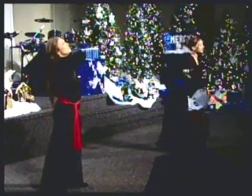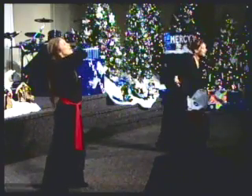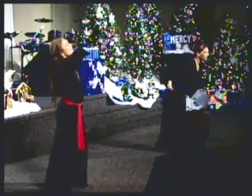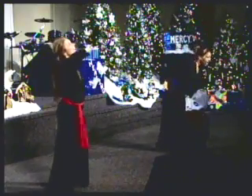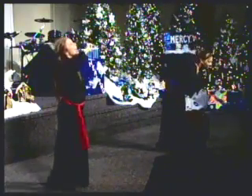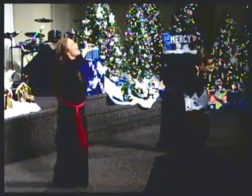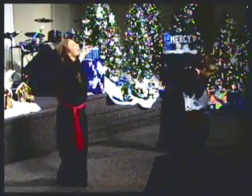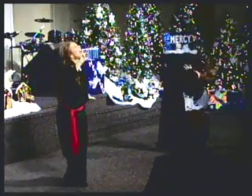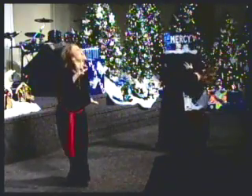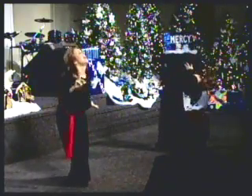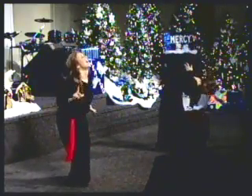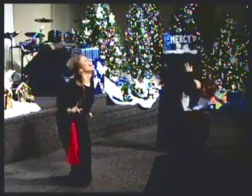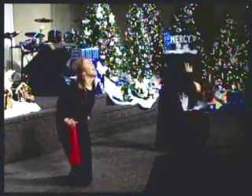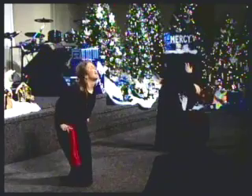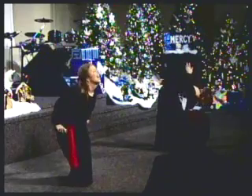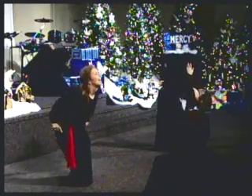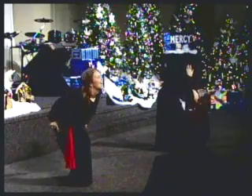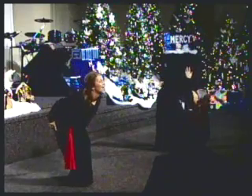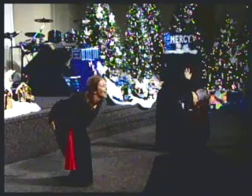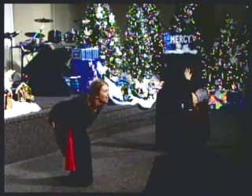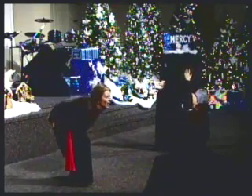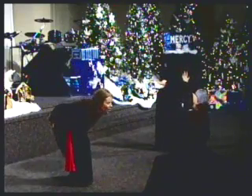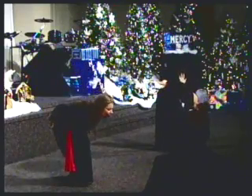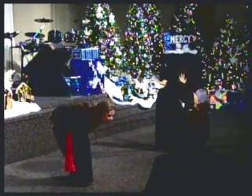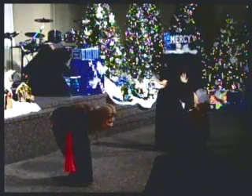Mary